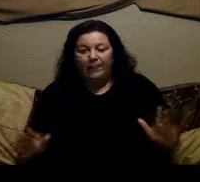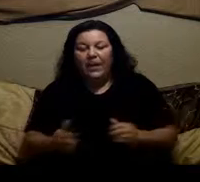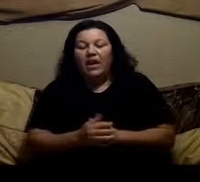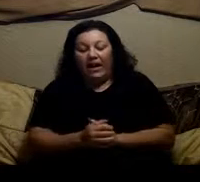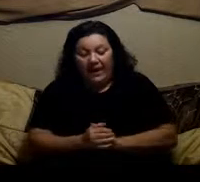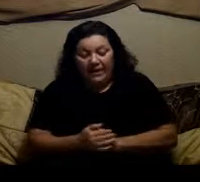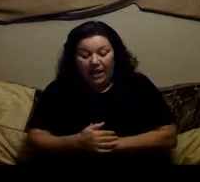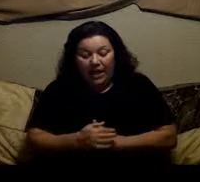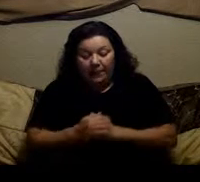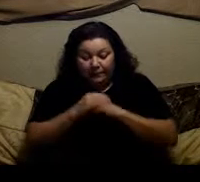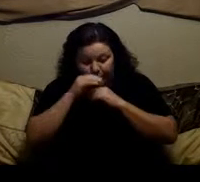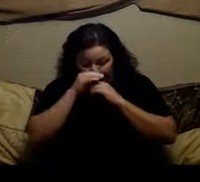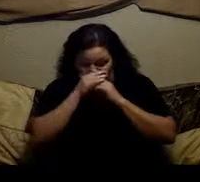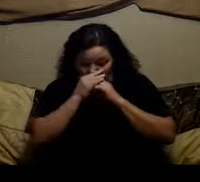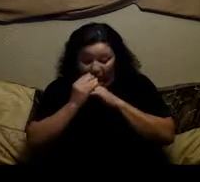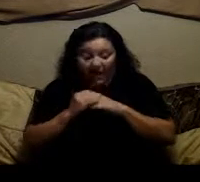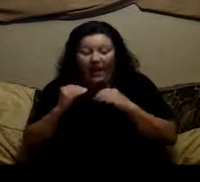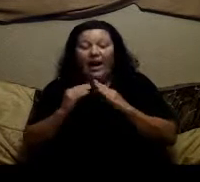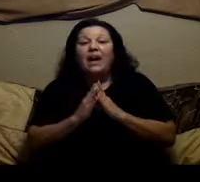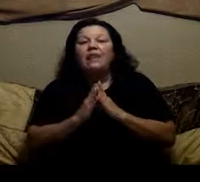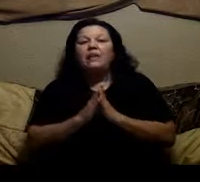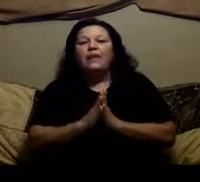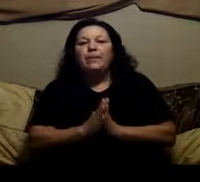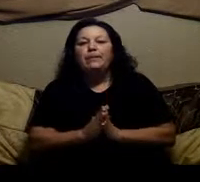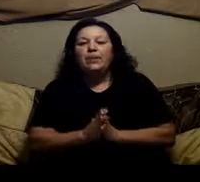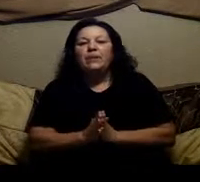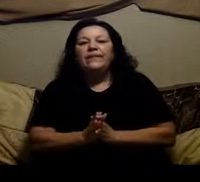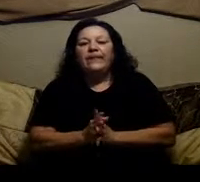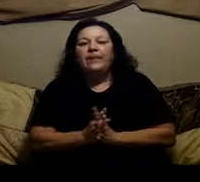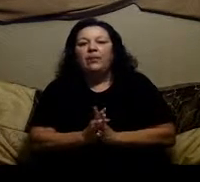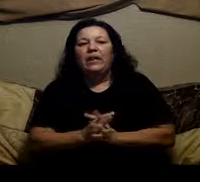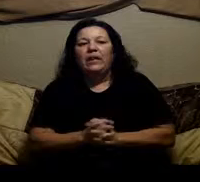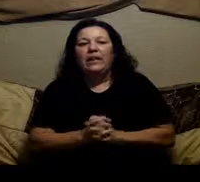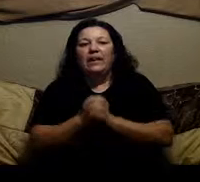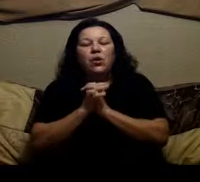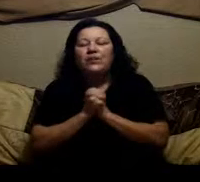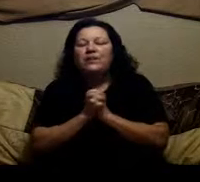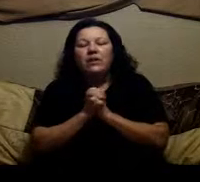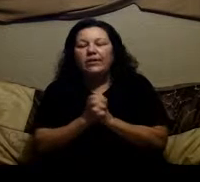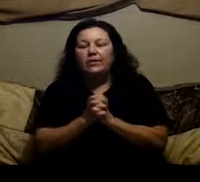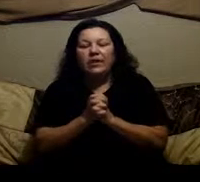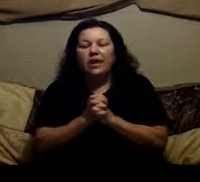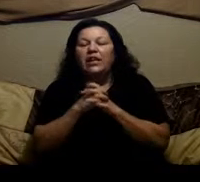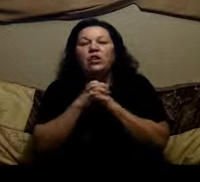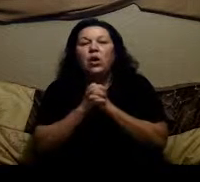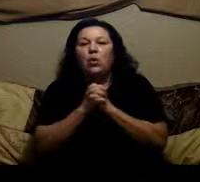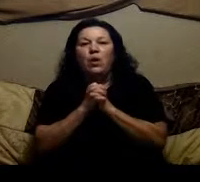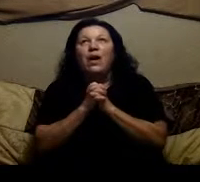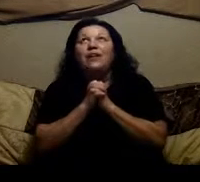and um i have a lot of people that tell me and i know this is the hardest part i know i